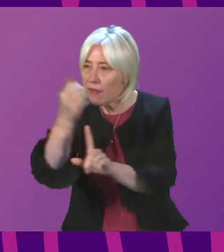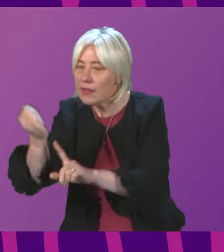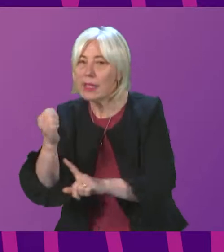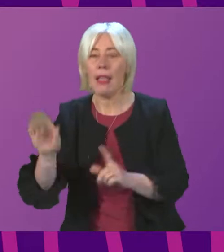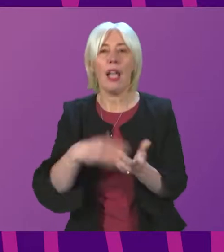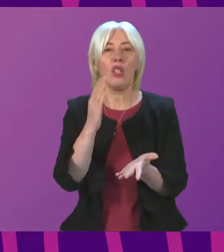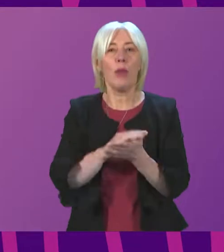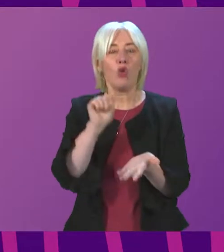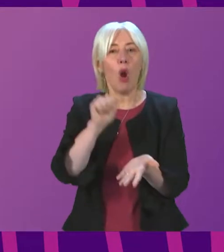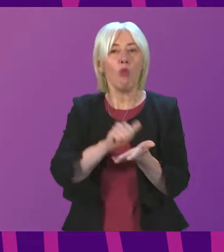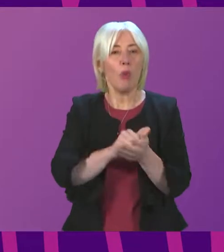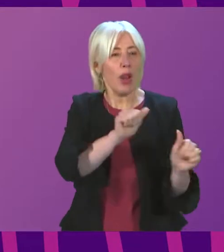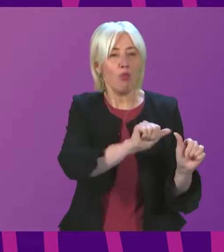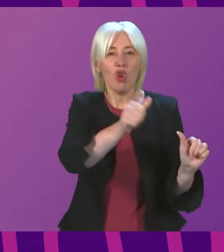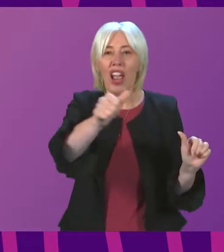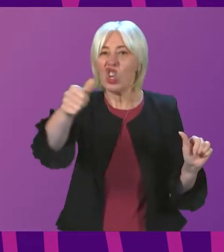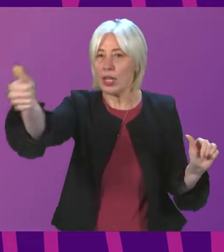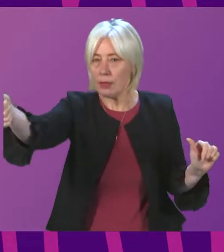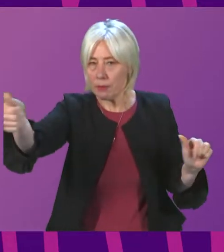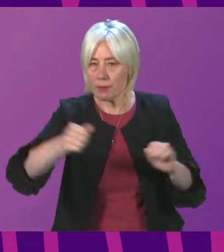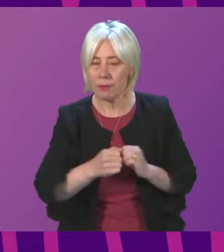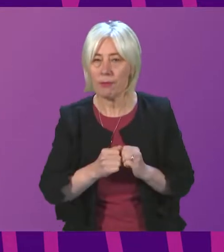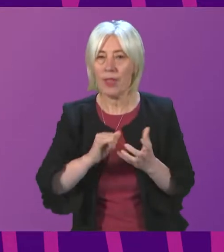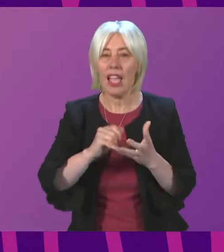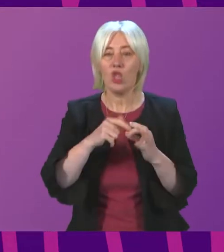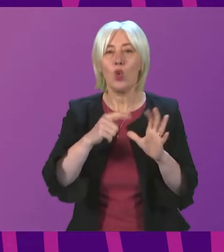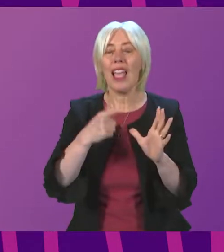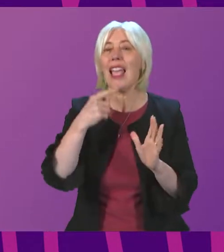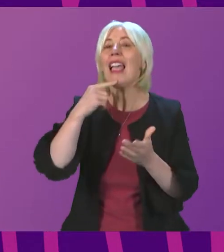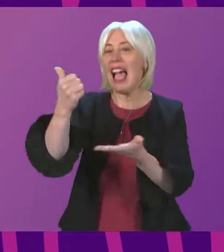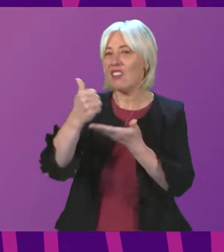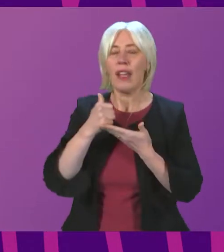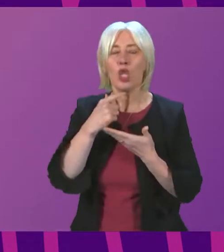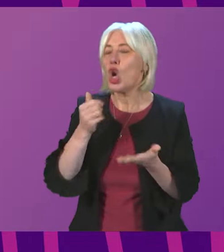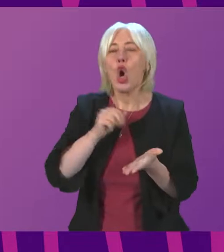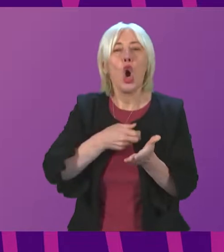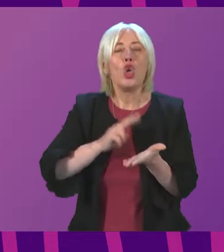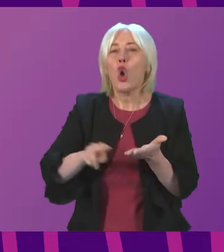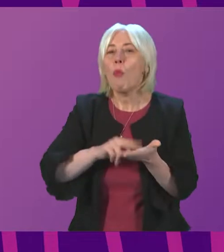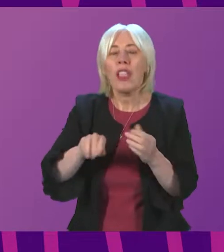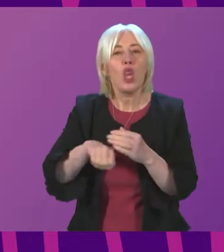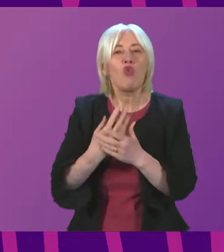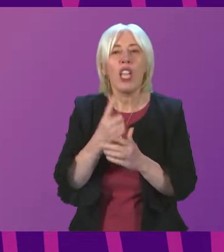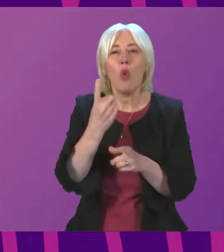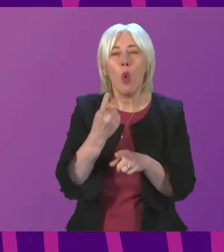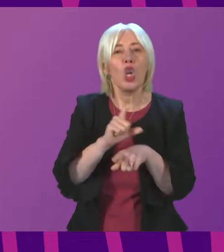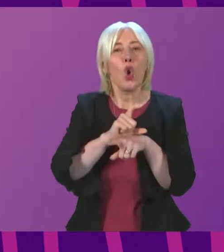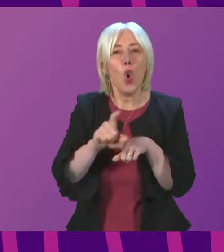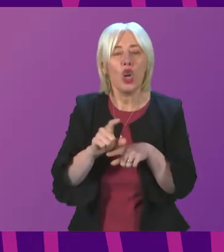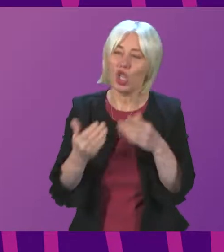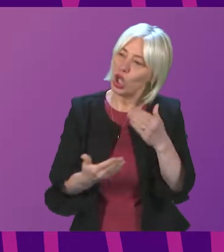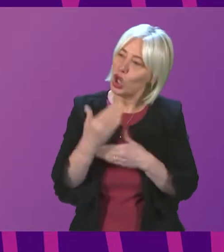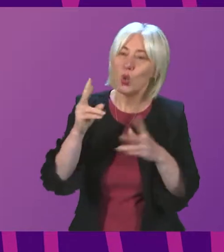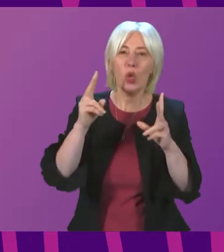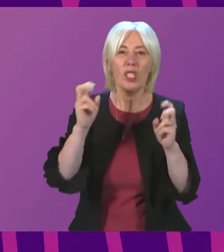appropriate progression routes sqa advise that they would not normally seek to develop a course in a new subject